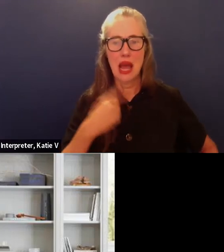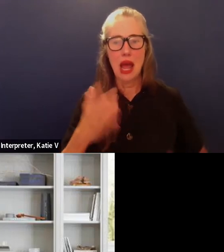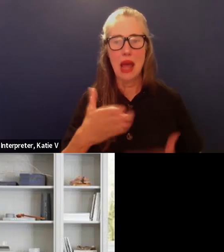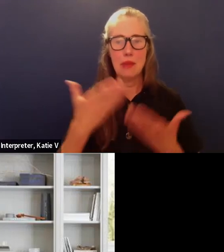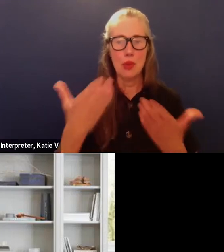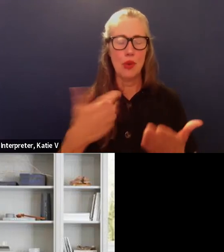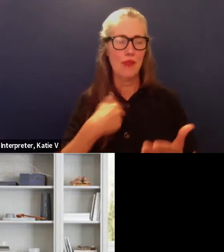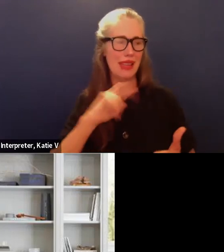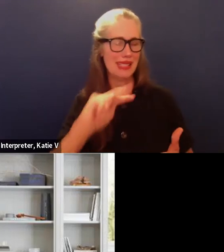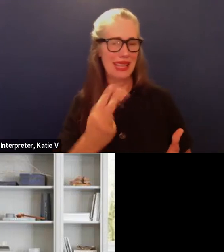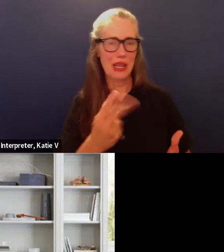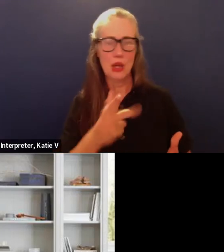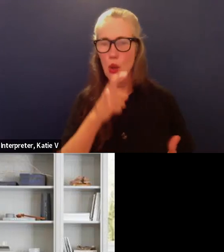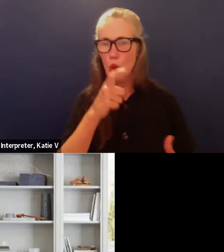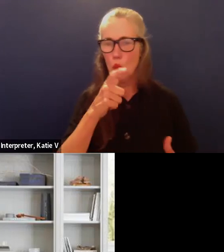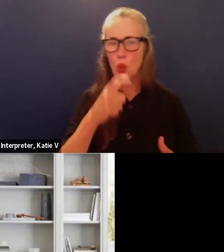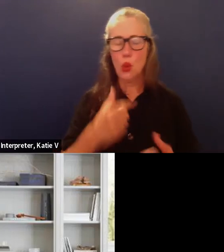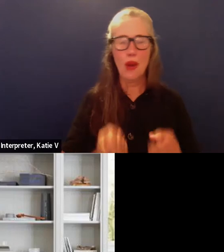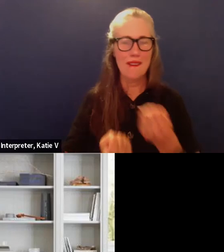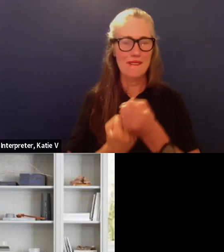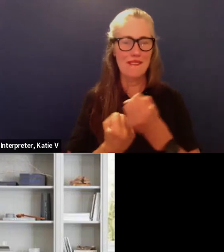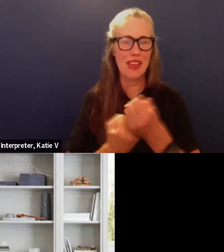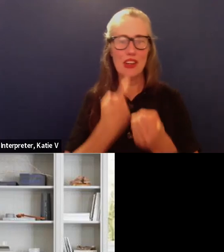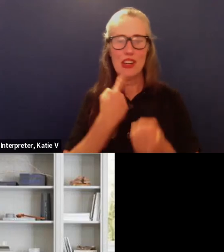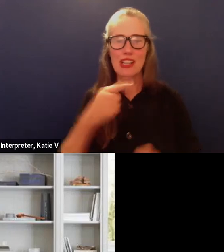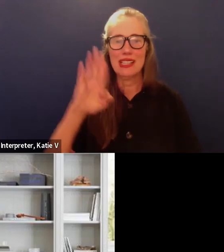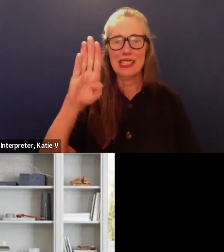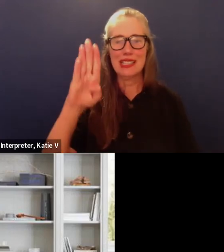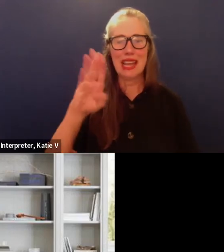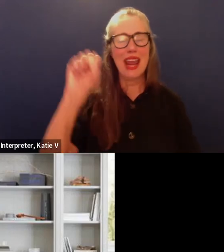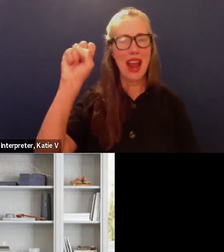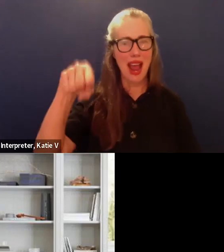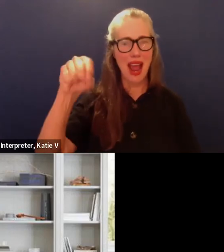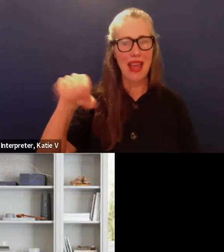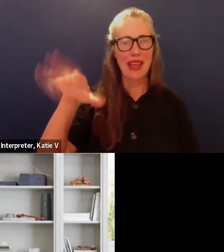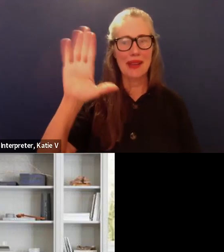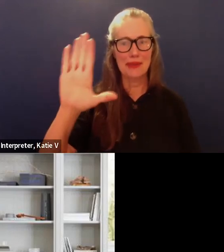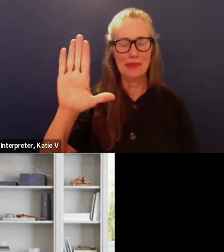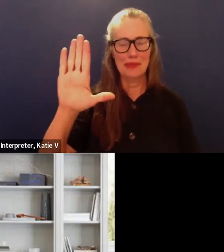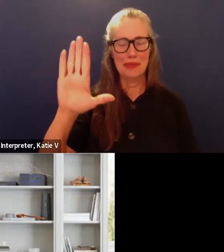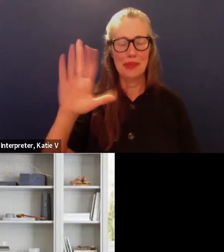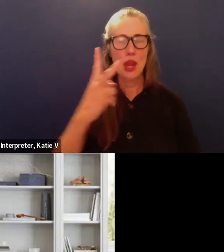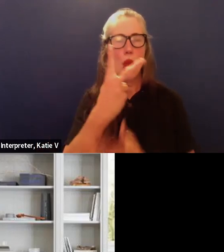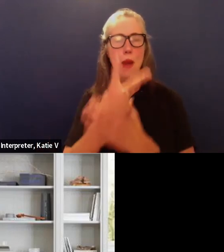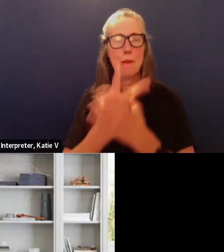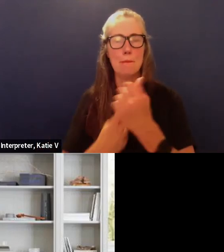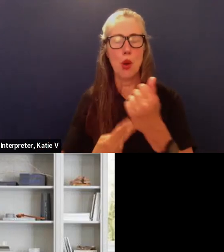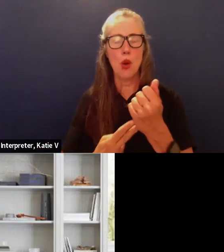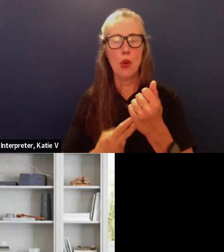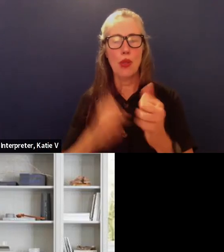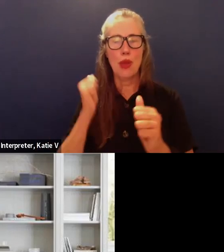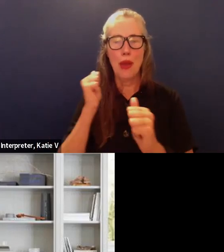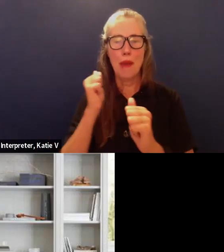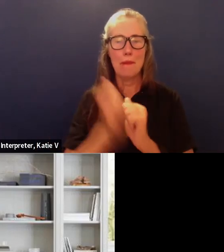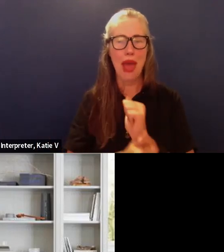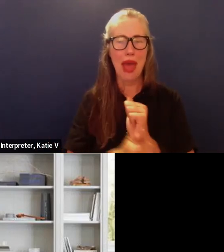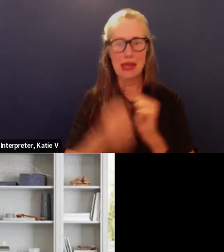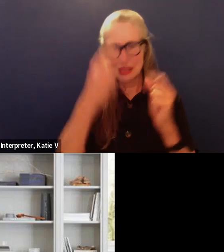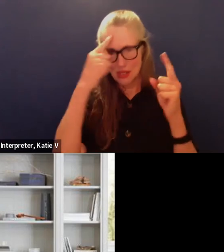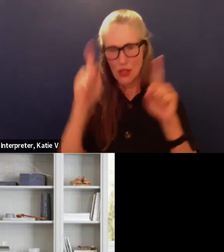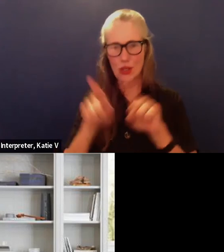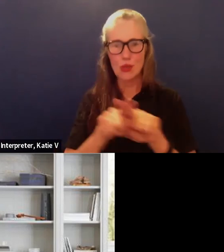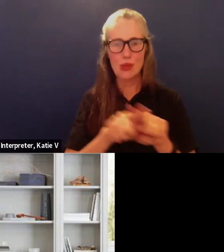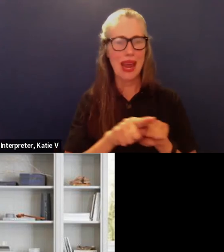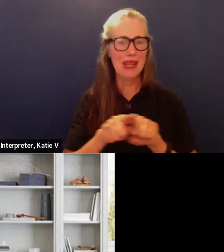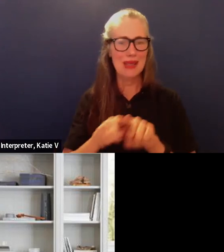All in favor, please raise your hand and say aye. Aye. Aye. Okay. Both measures passed unanimously. Thank you.